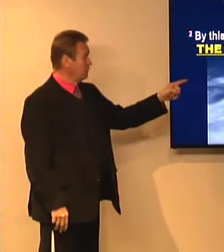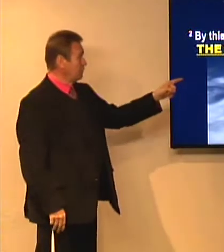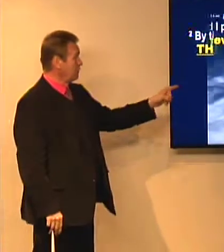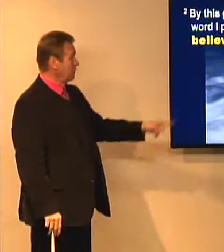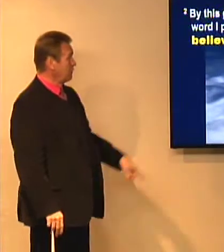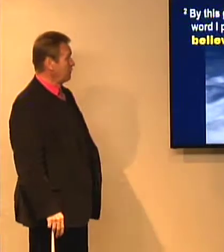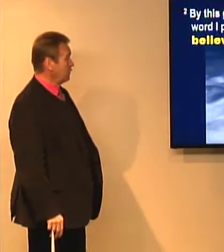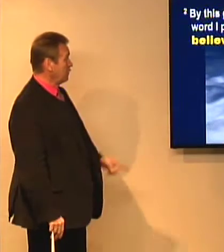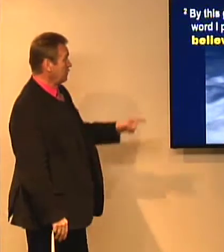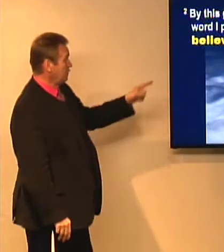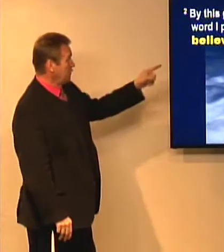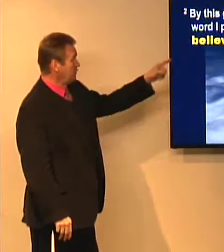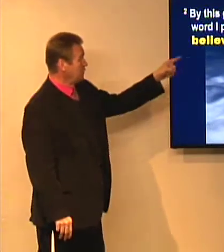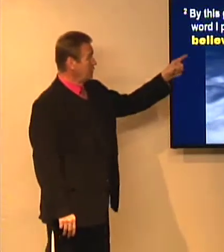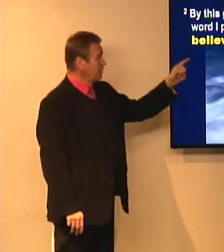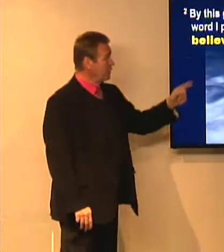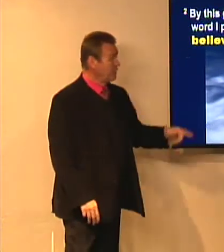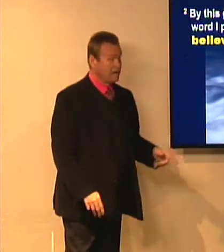And then we're going to look at the next verse, verse 2.